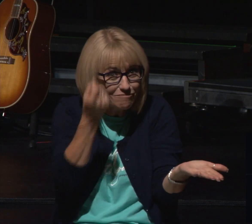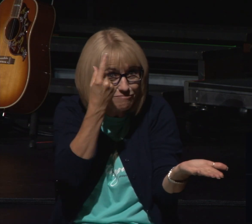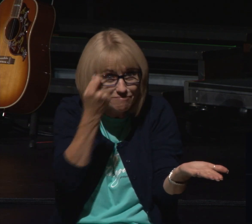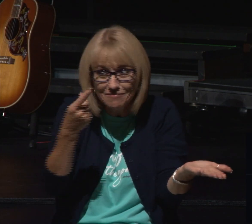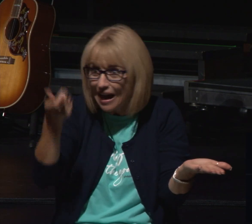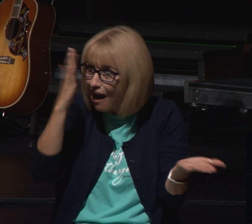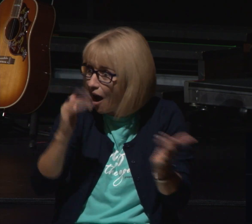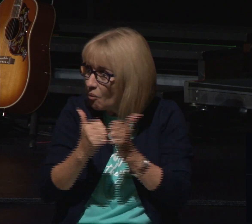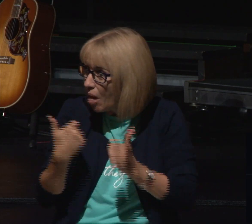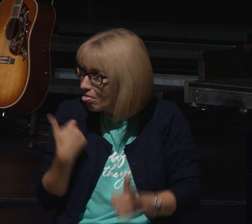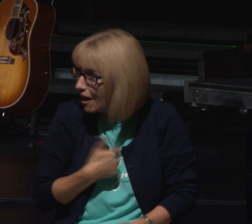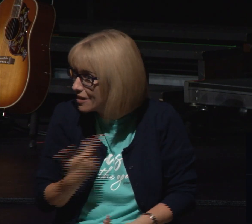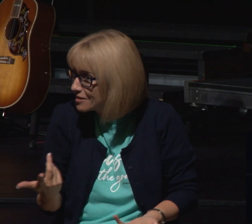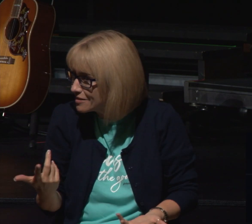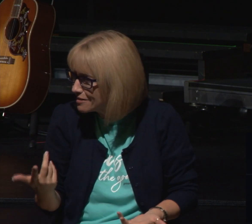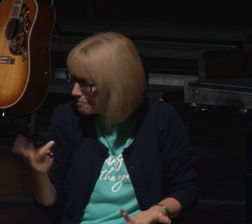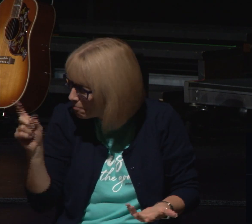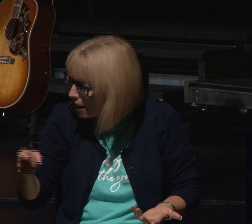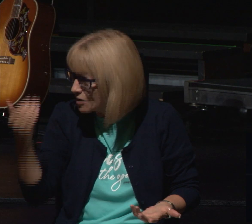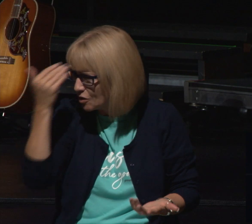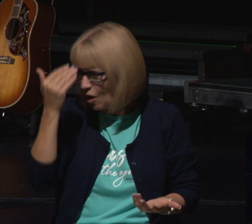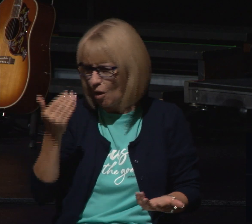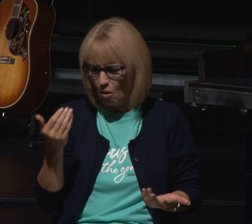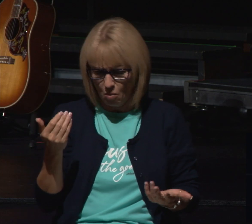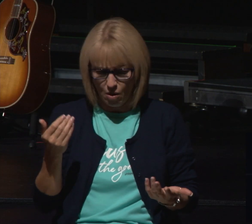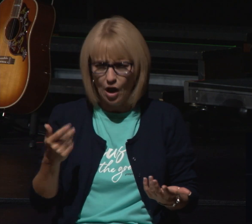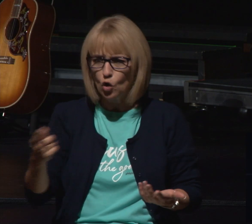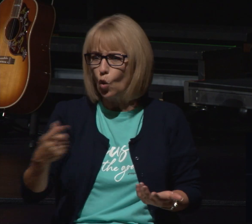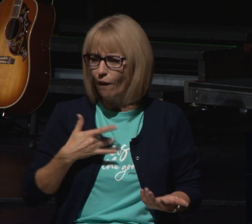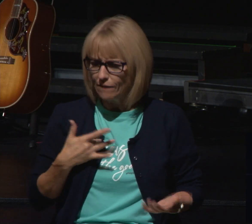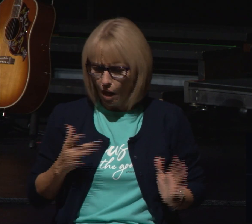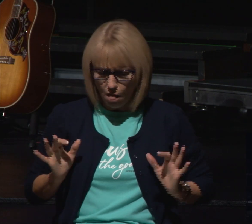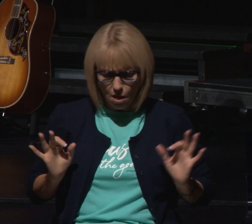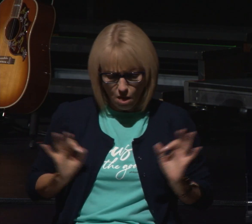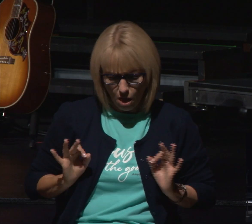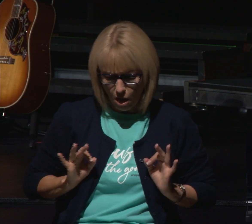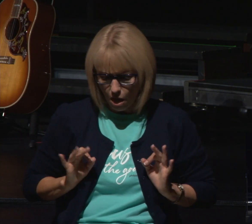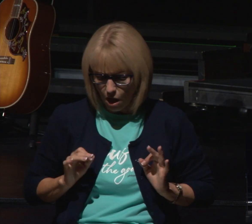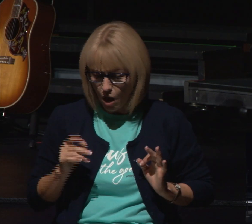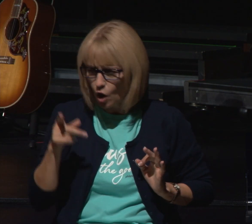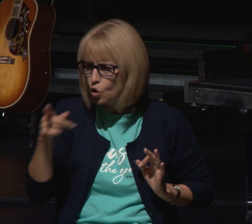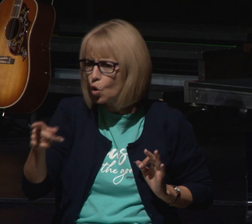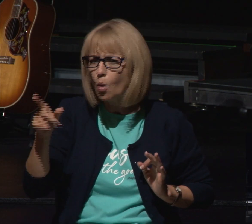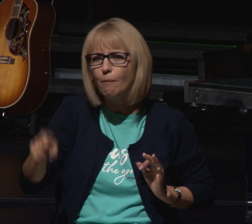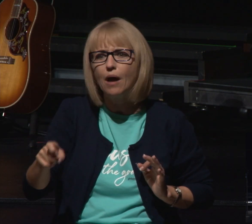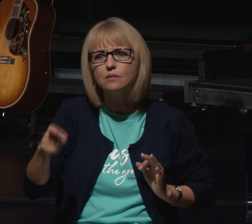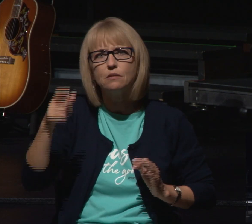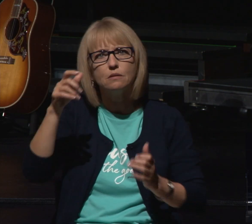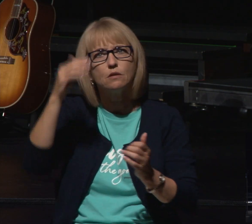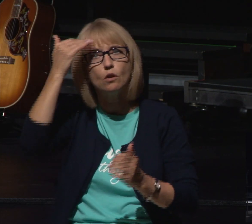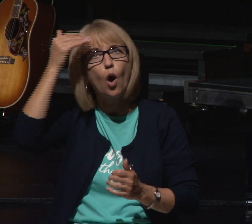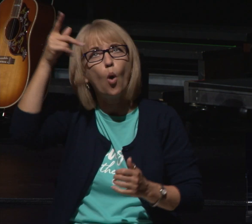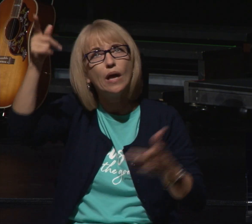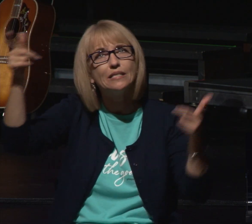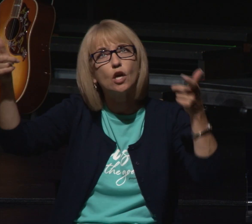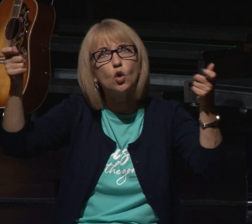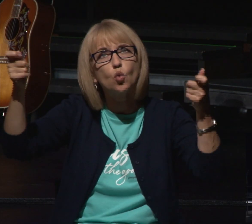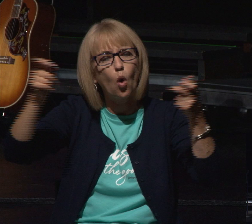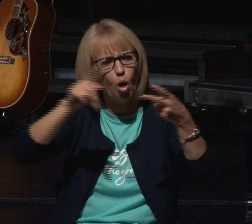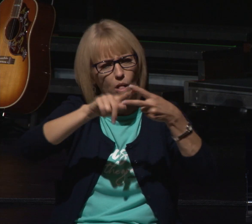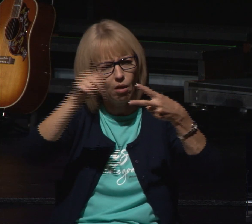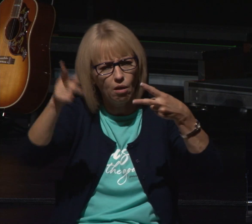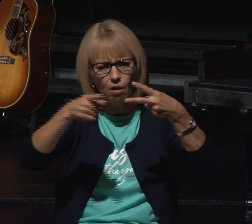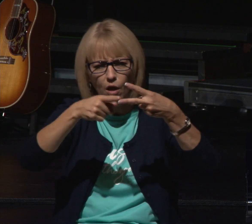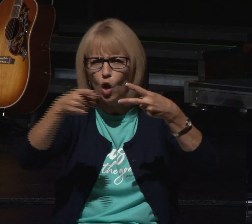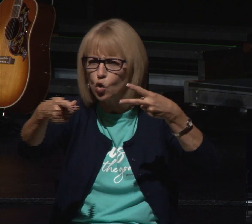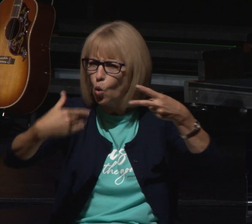with us another thing i ought to overcome obscurity is not only remember that god is sovereign but believe that you have a purpose there's a purpose